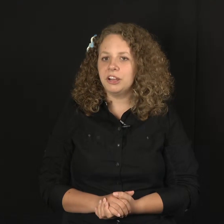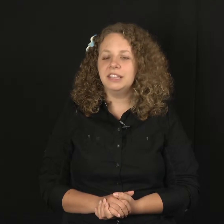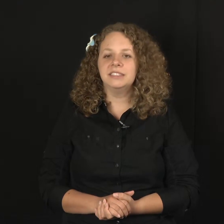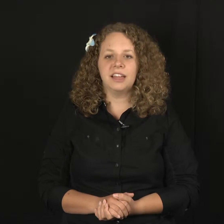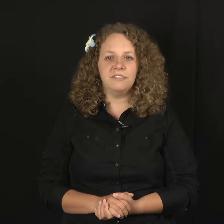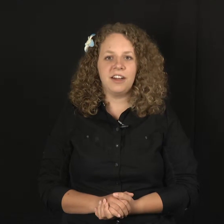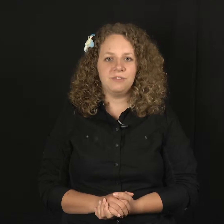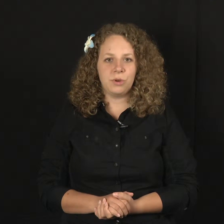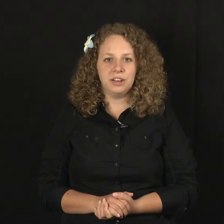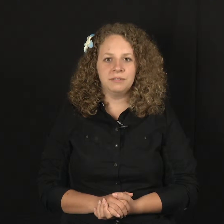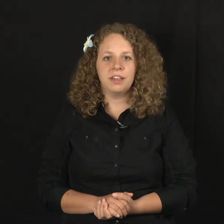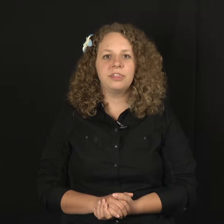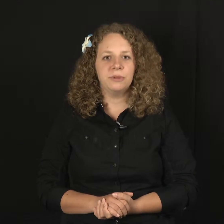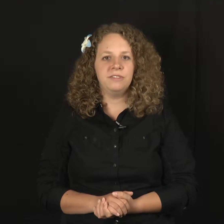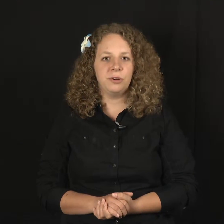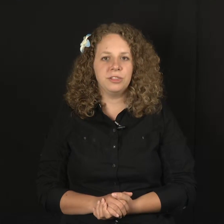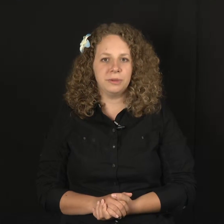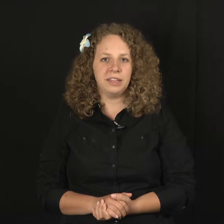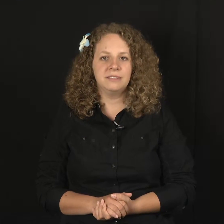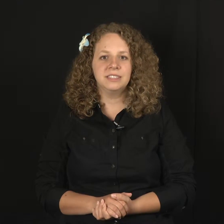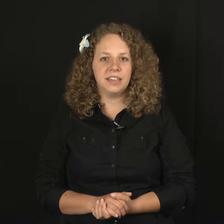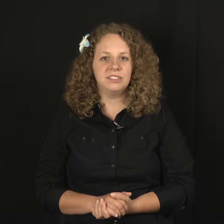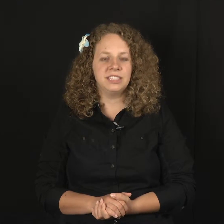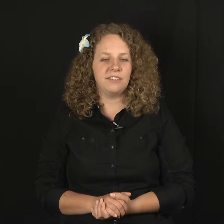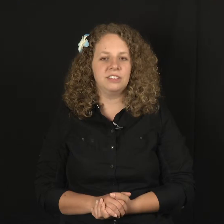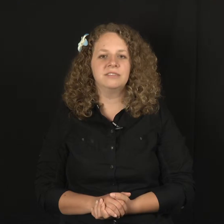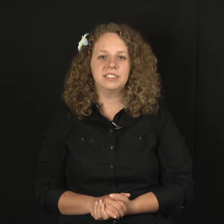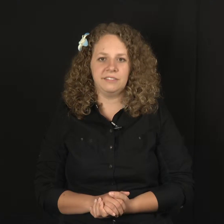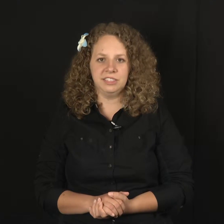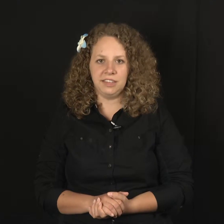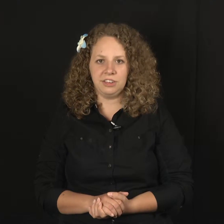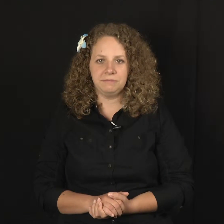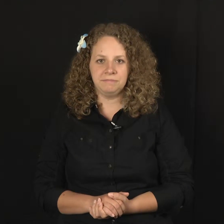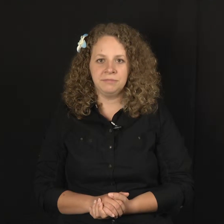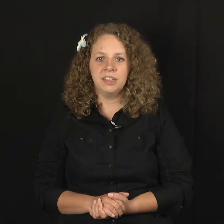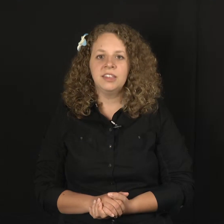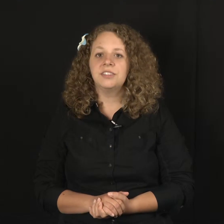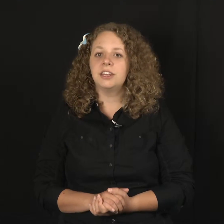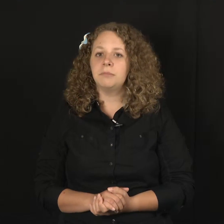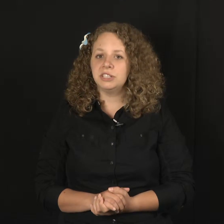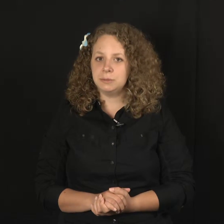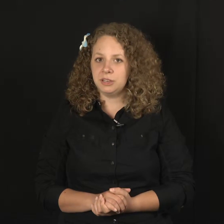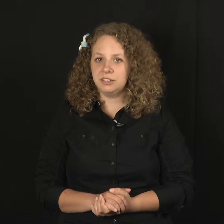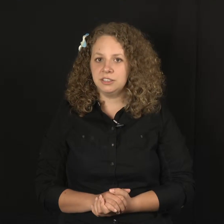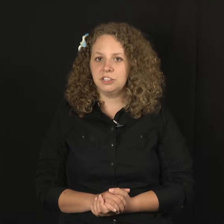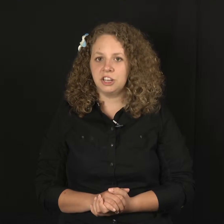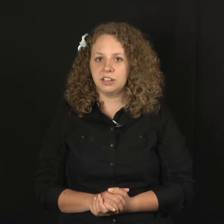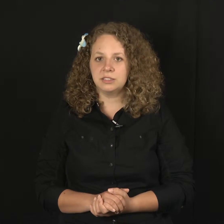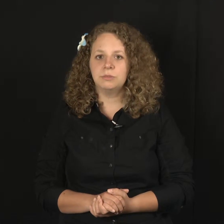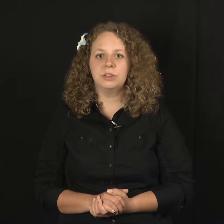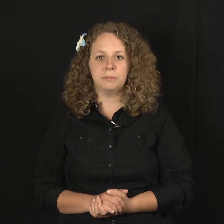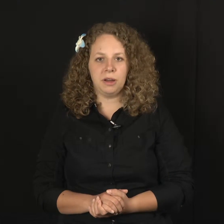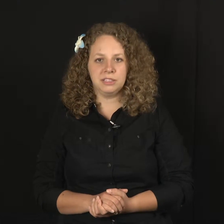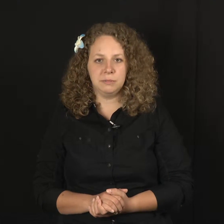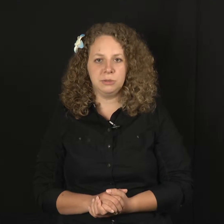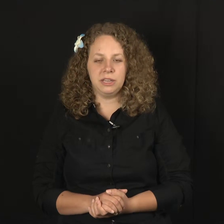is 951-343-7777. The number is split into the chunks with a pause in between.